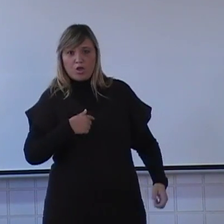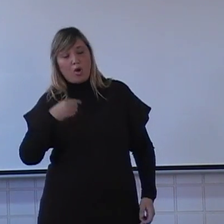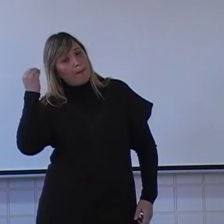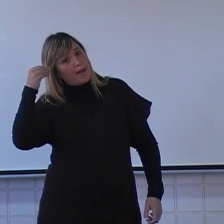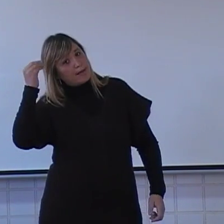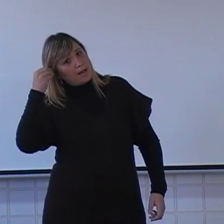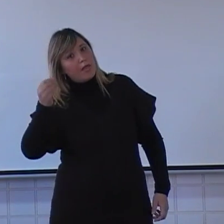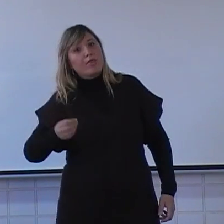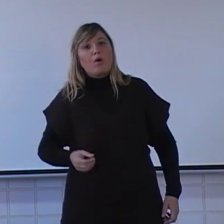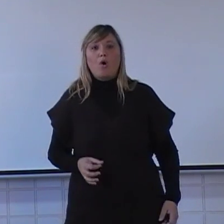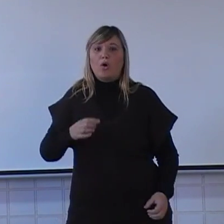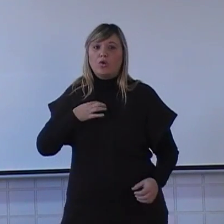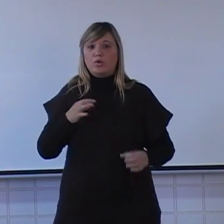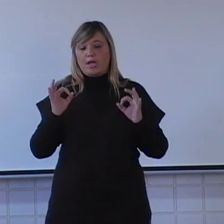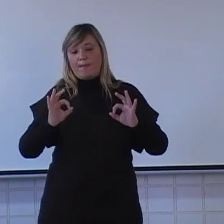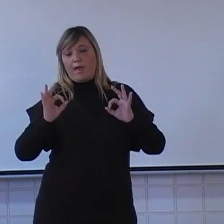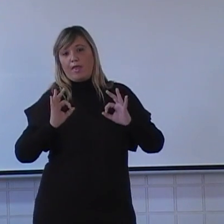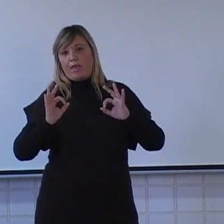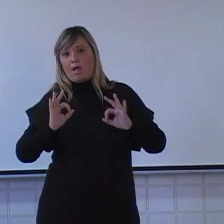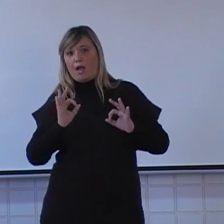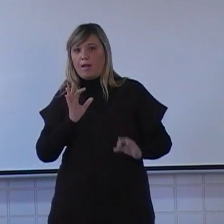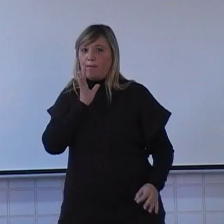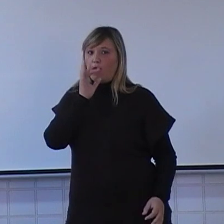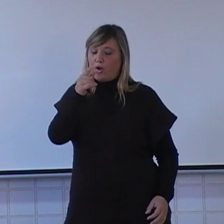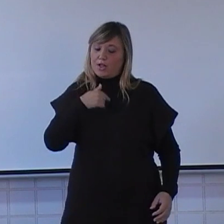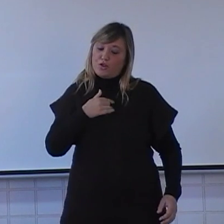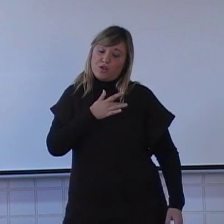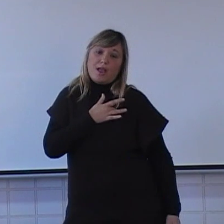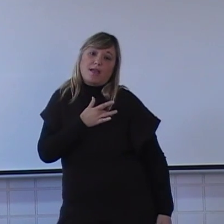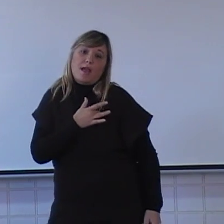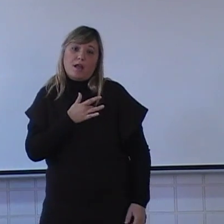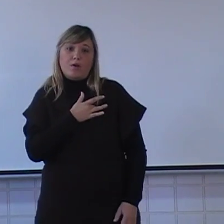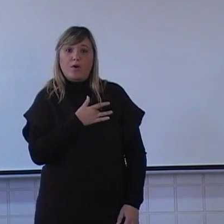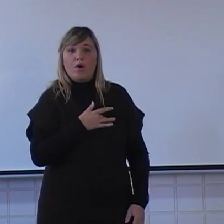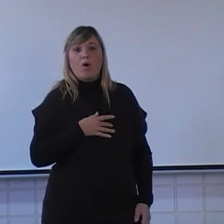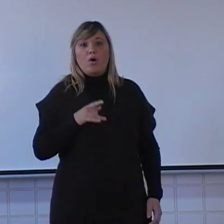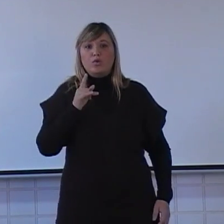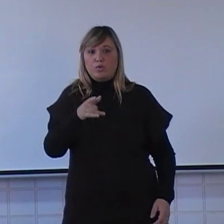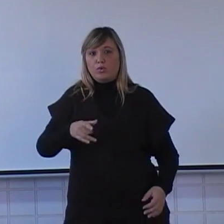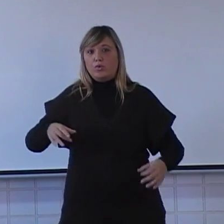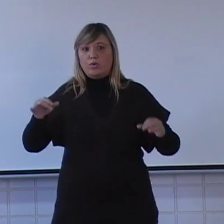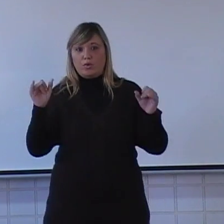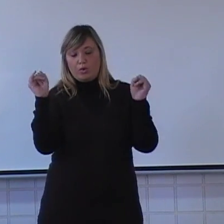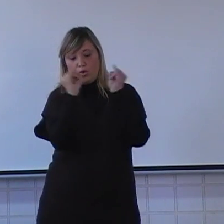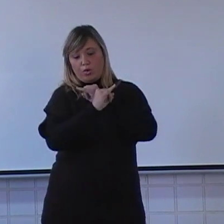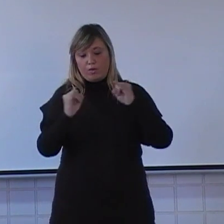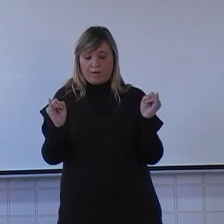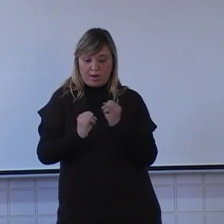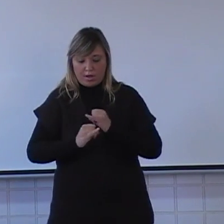By the time, sinceramente, te quiero así, tal como es, si